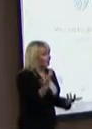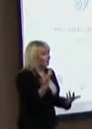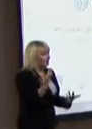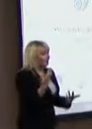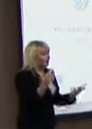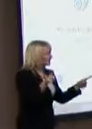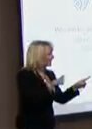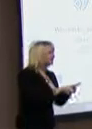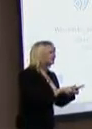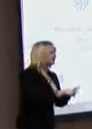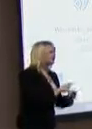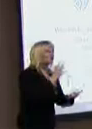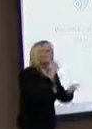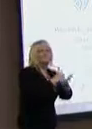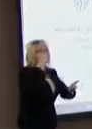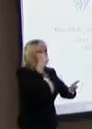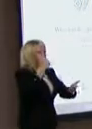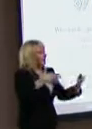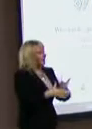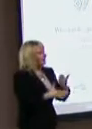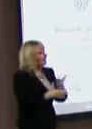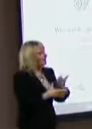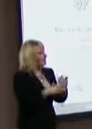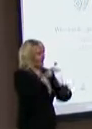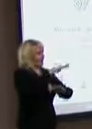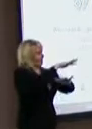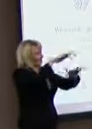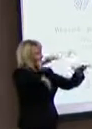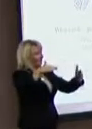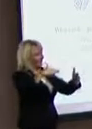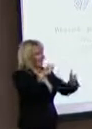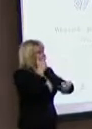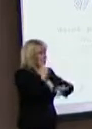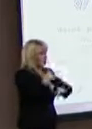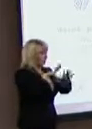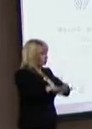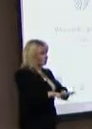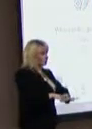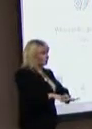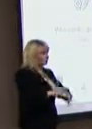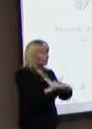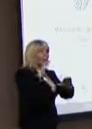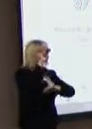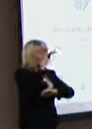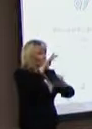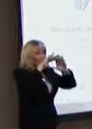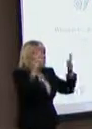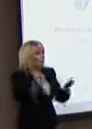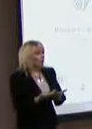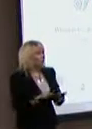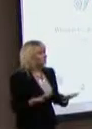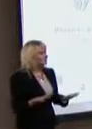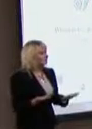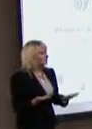other great social enterprises that exist, not only in this country, but in other parts of the world. But the big difference,